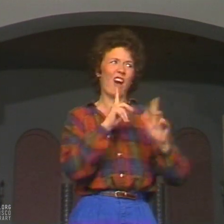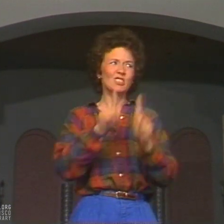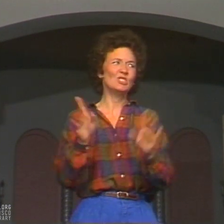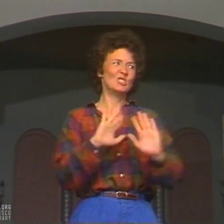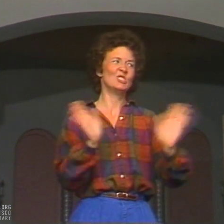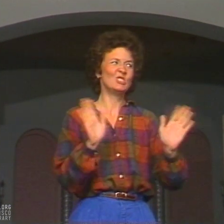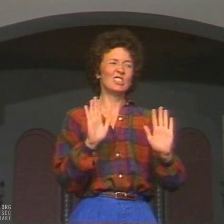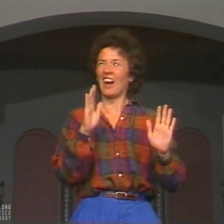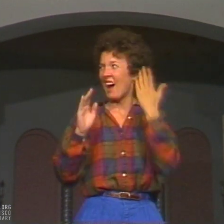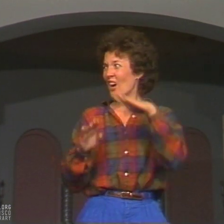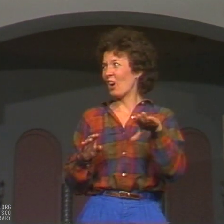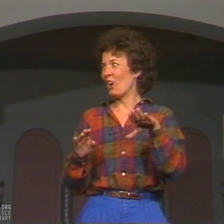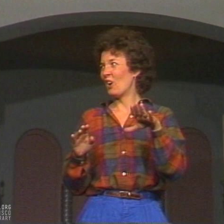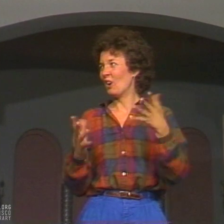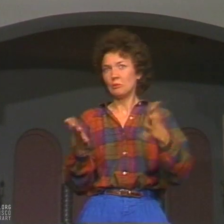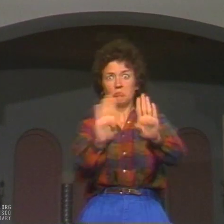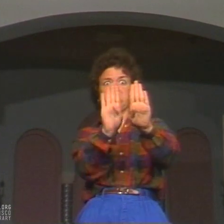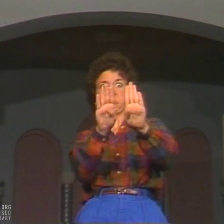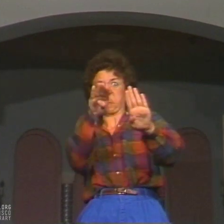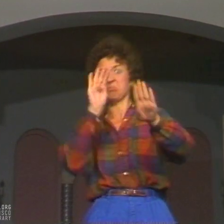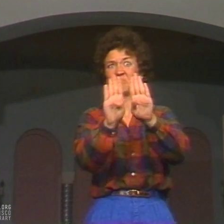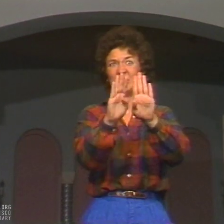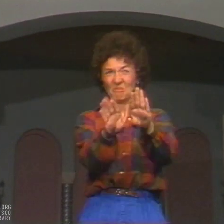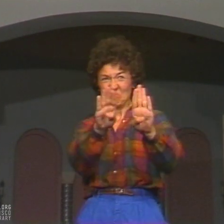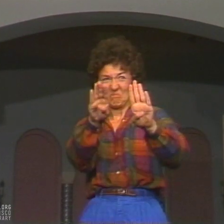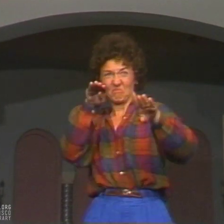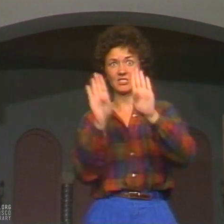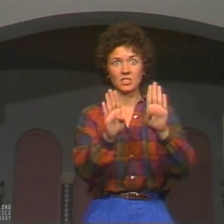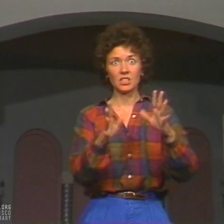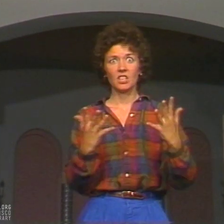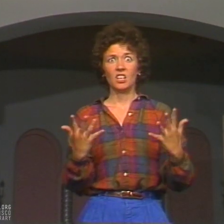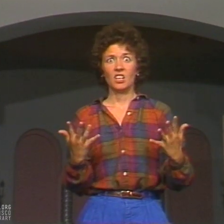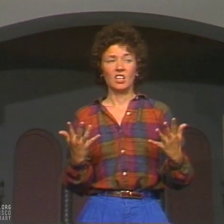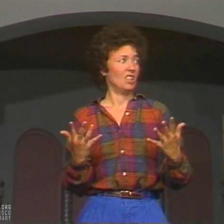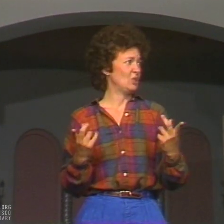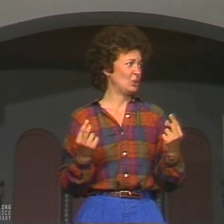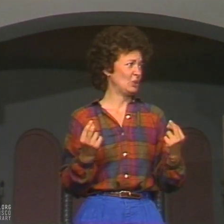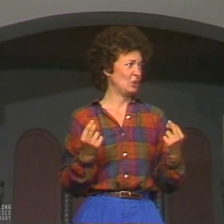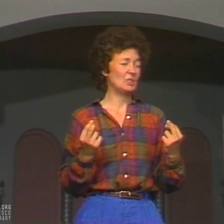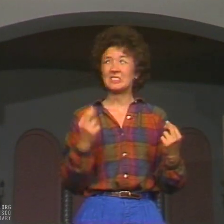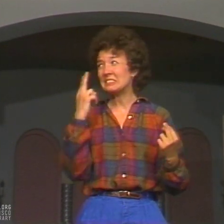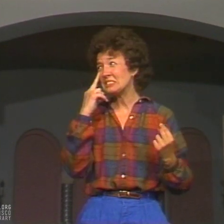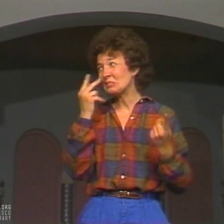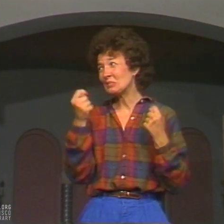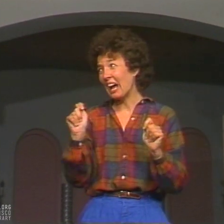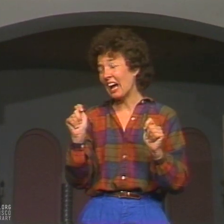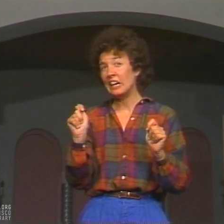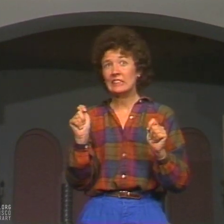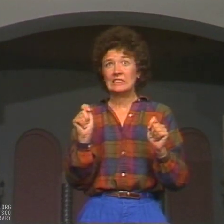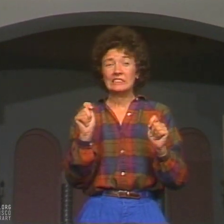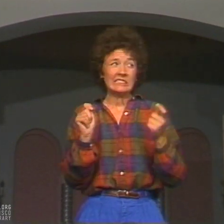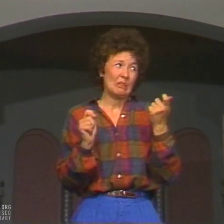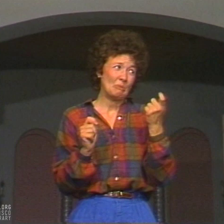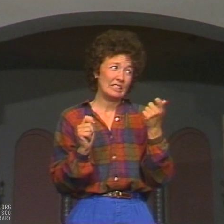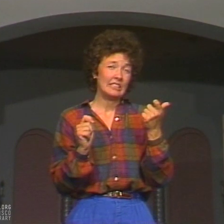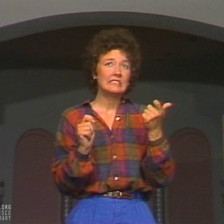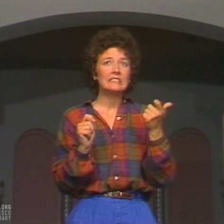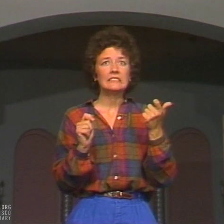answer. Don't open. It's bad. Don't. The thunder rolls again. But I want to. I want to see. Well, maybe. I